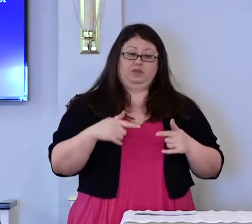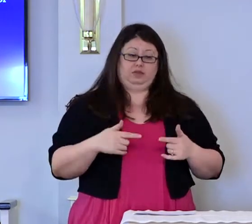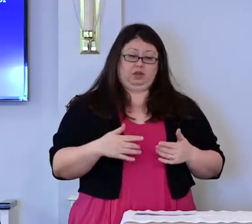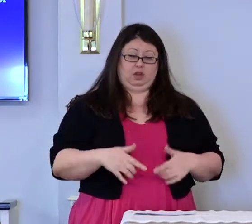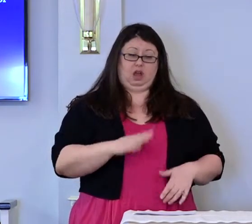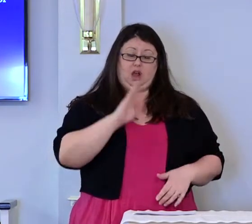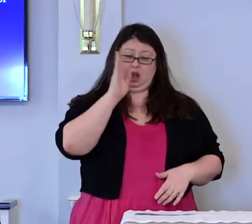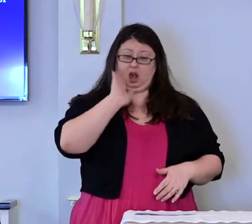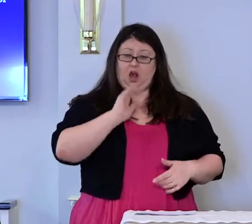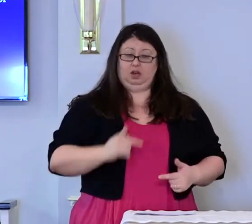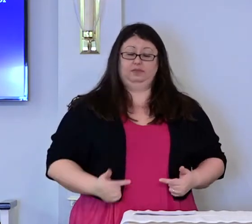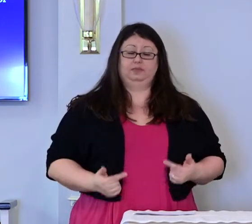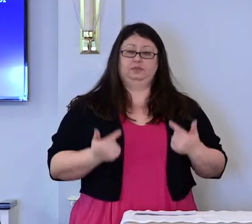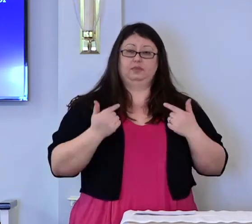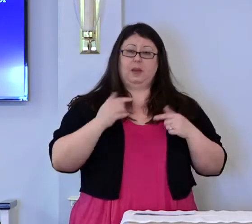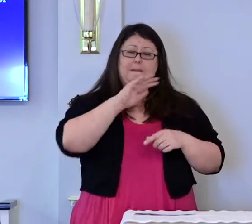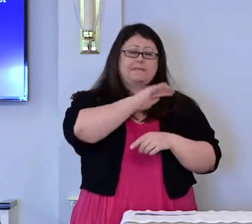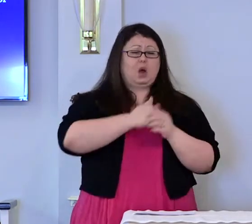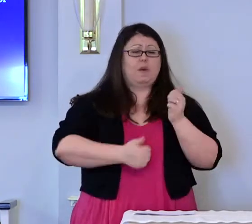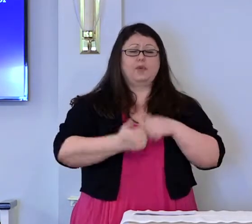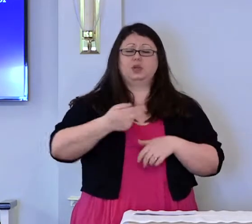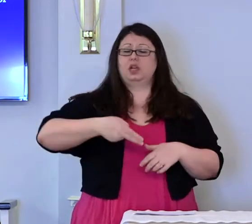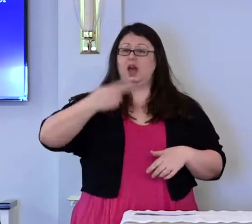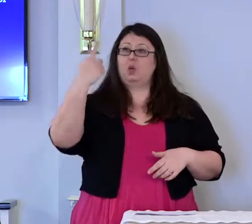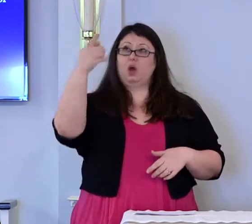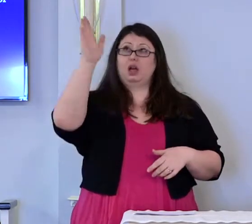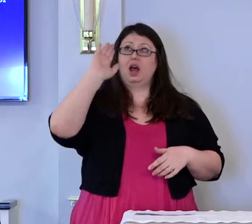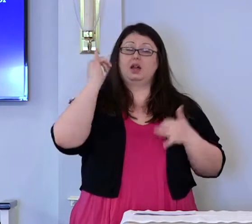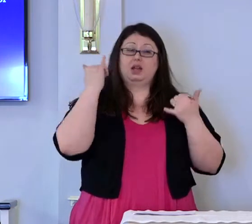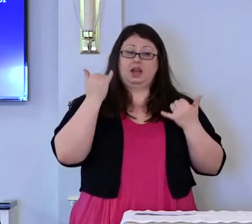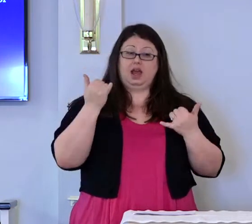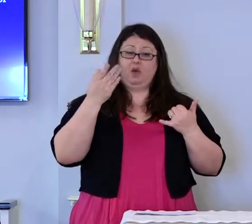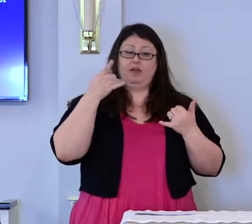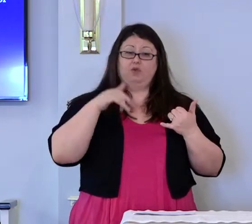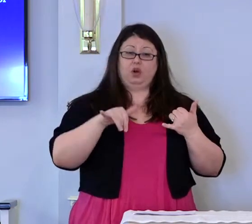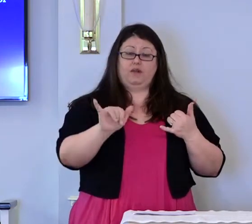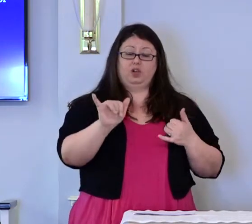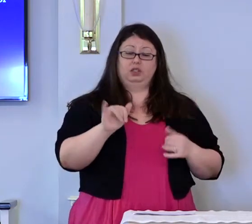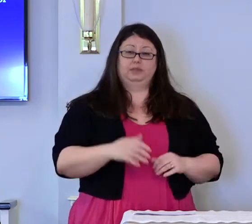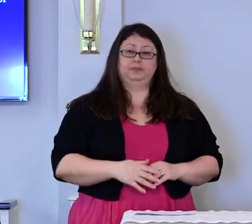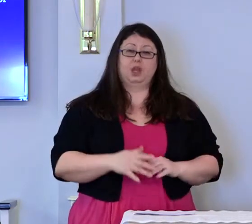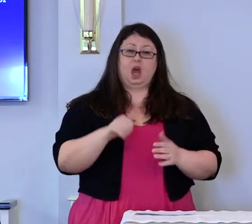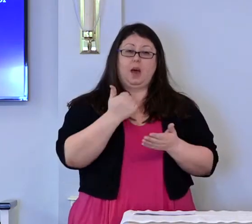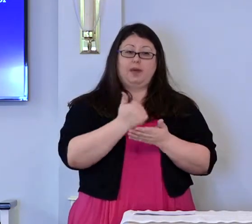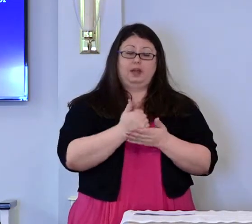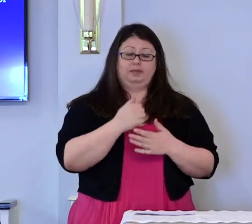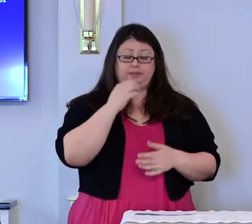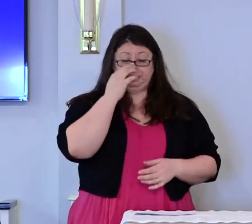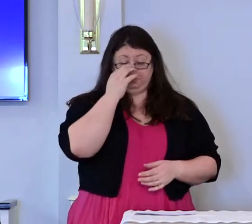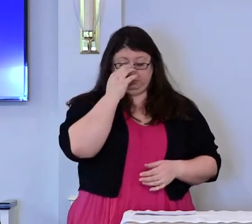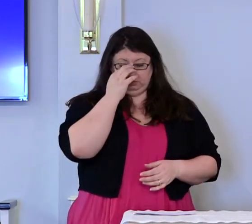power of the Most High, one God, now and forever. Amen.